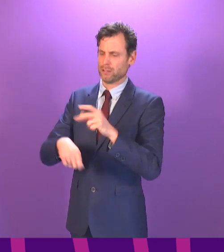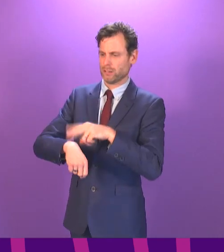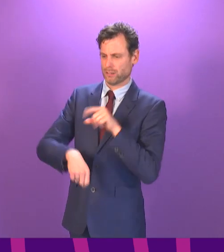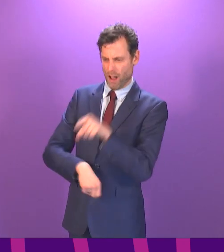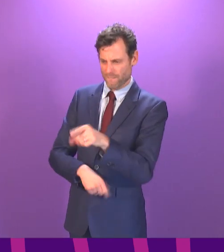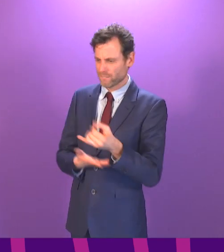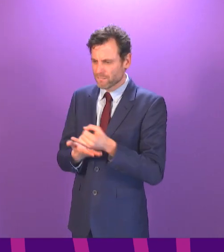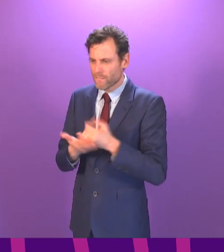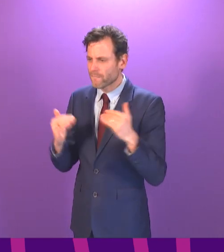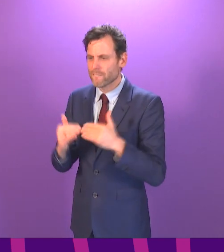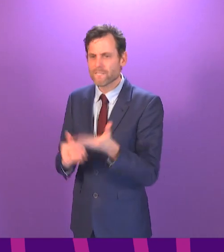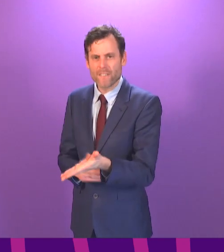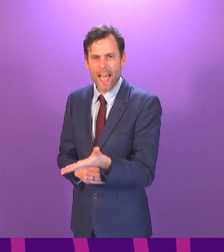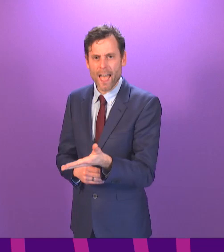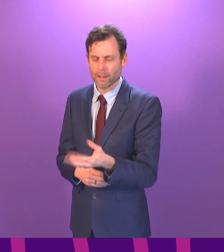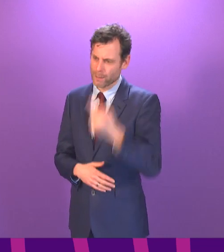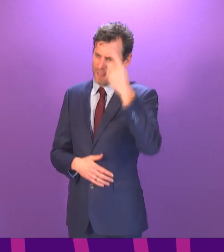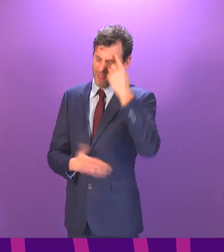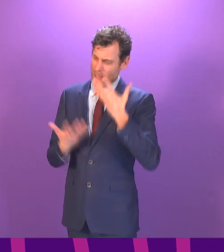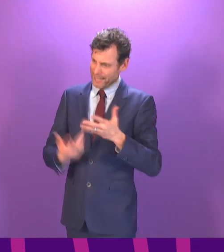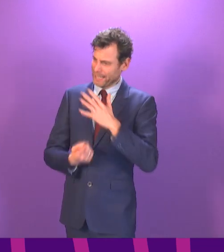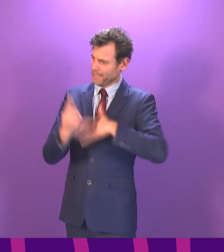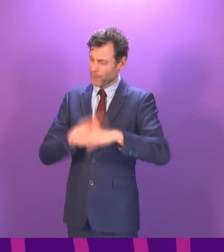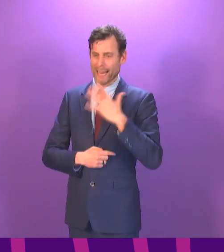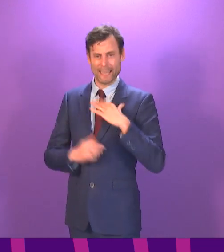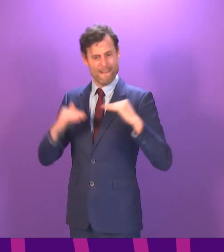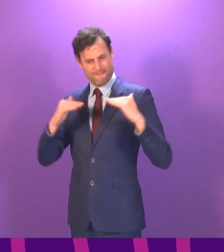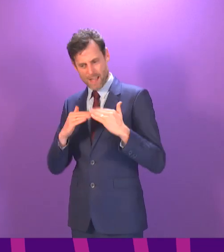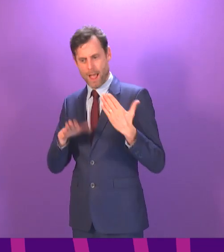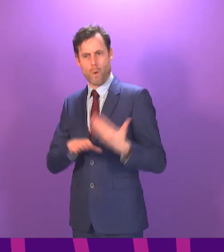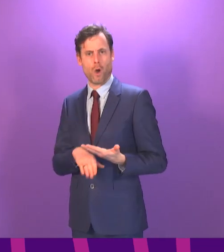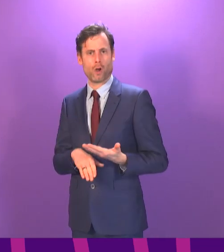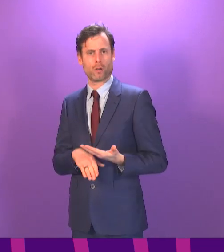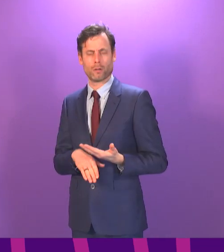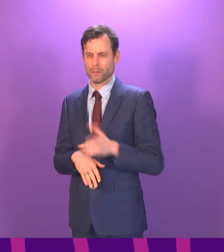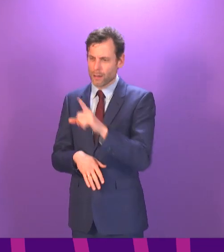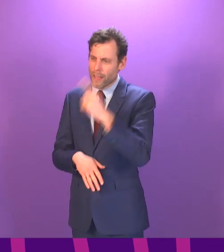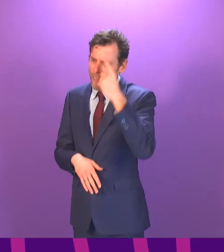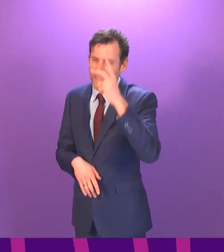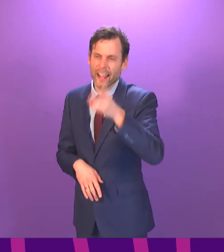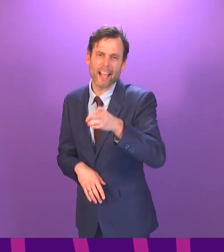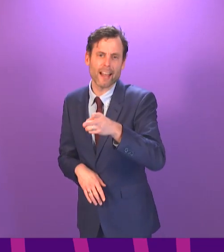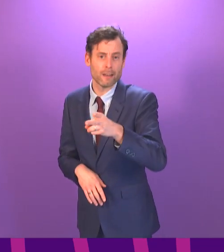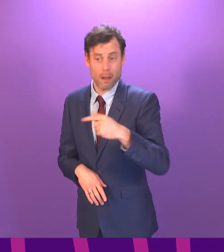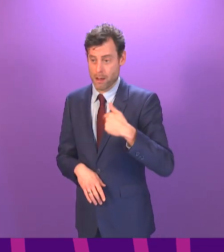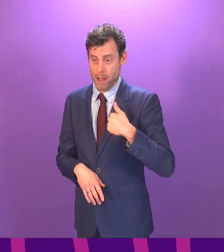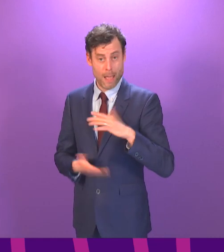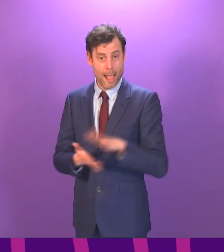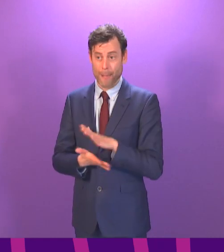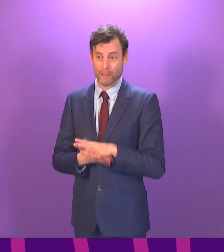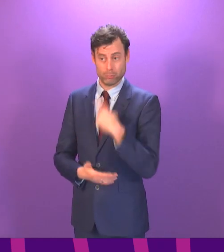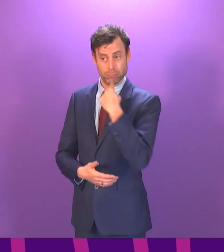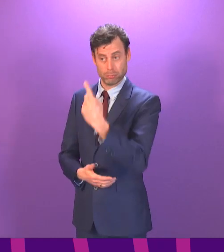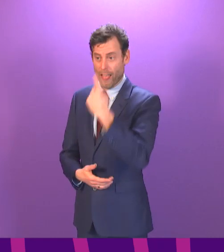principles of fair work right now should, you know, be asked to think again. And I'm happy to do that.